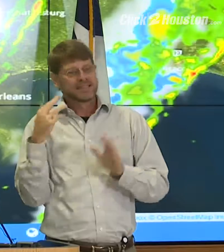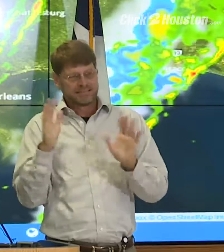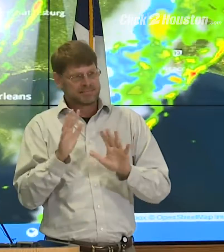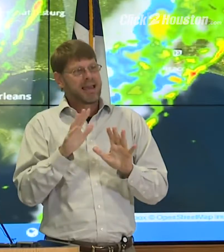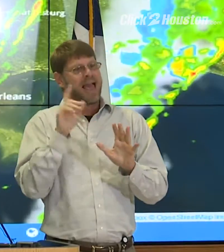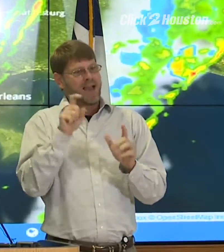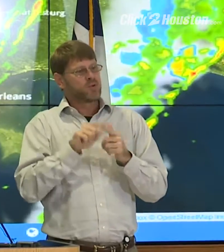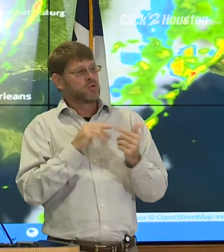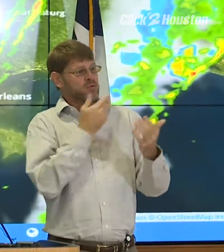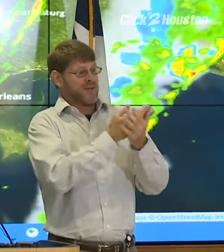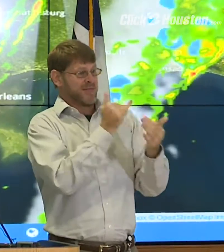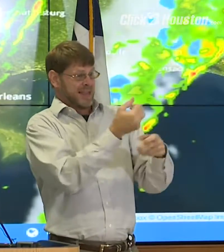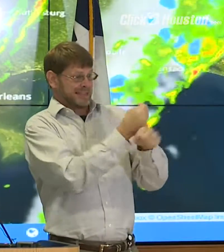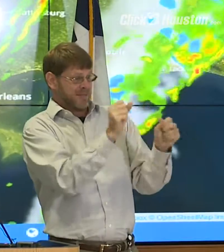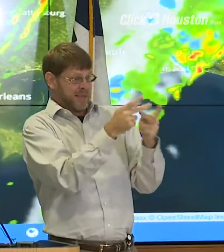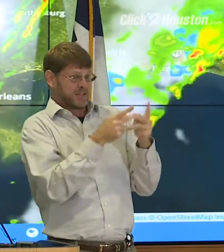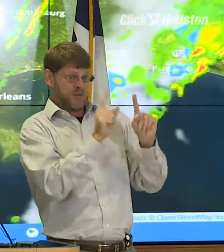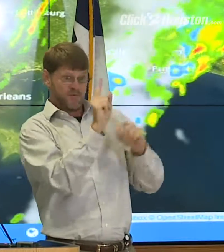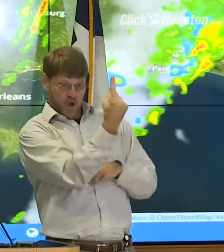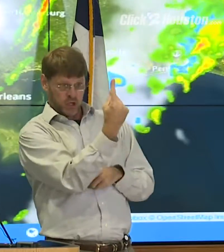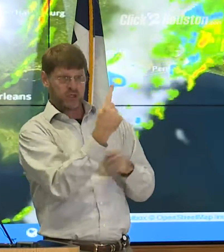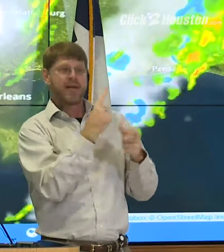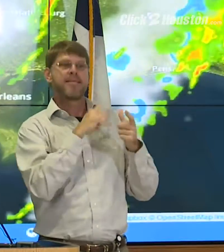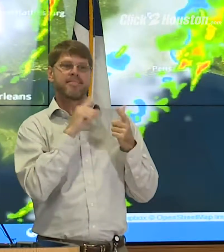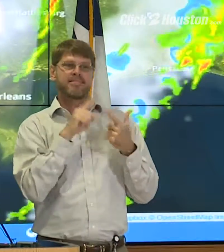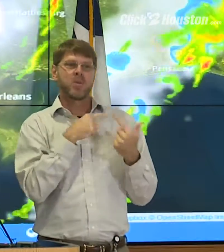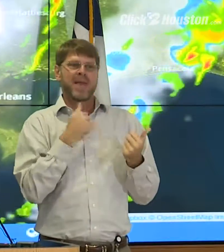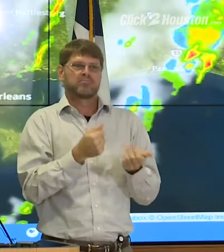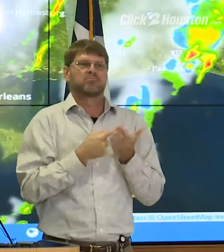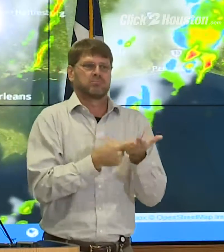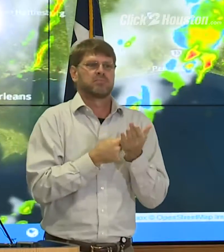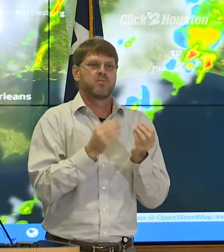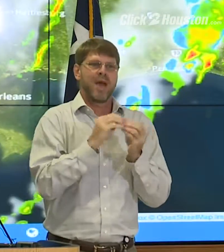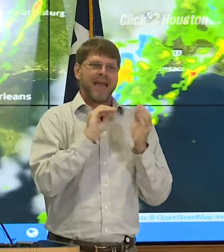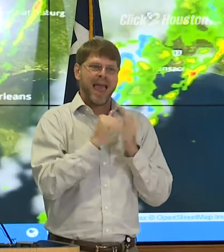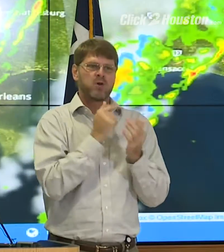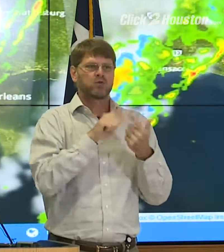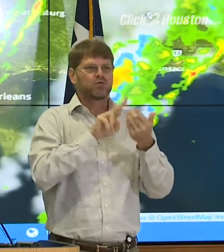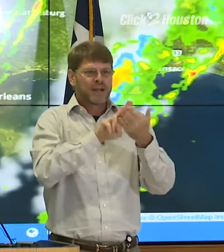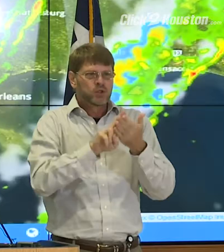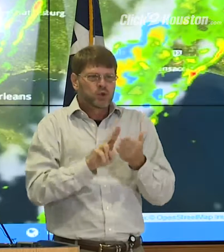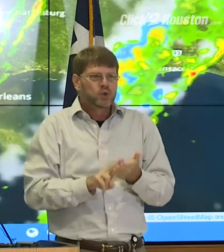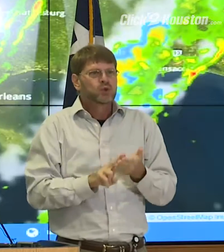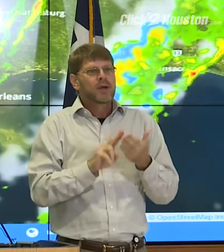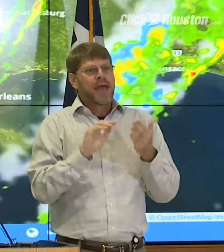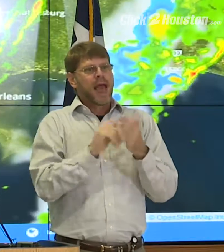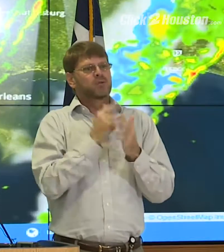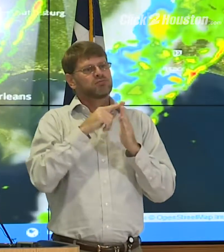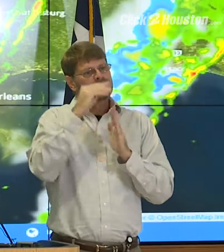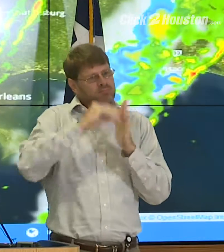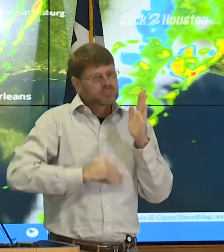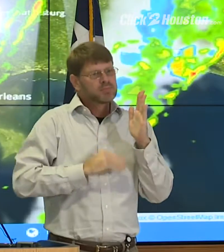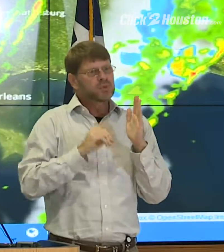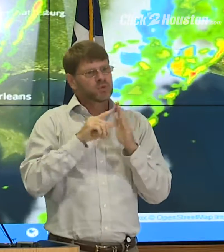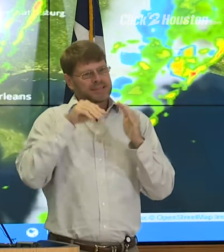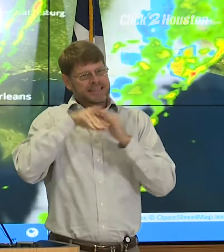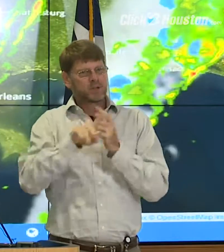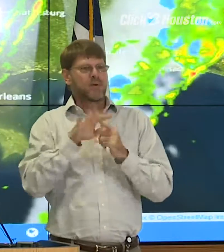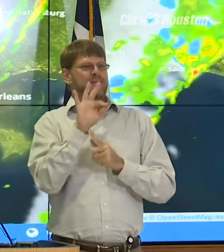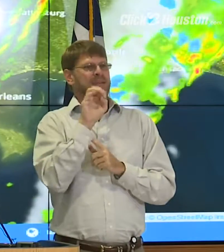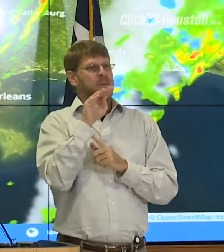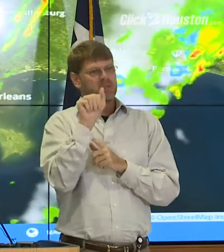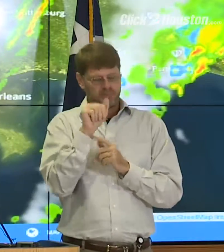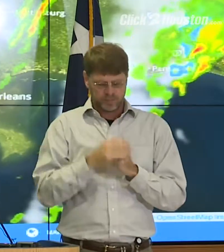so they have to get to a place of safety first, and then we'll talk about how they register and how they get into the system.